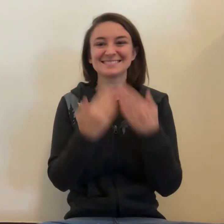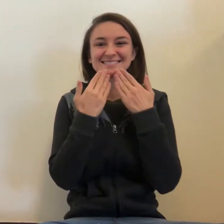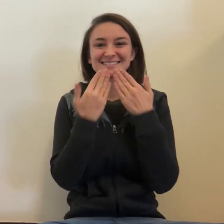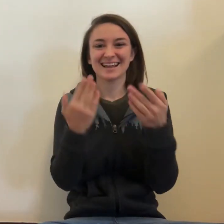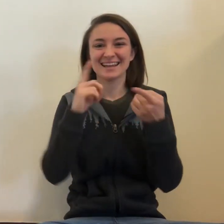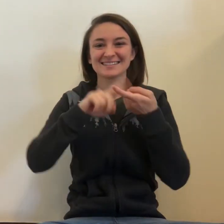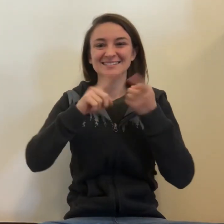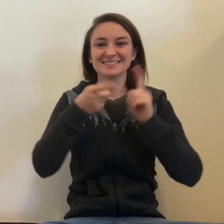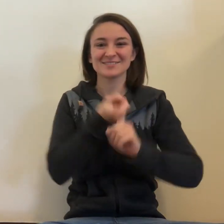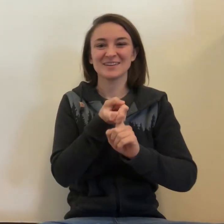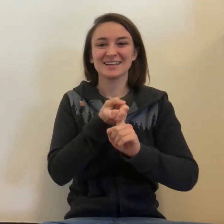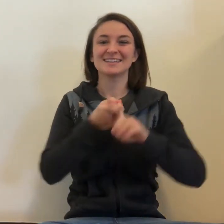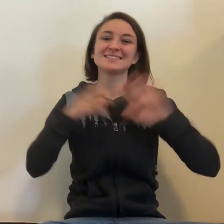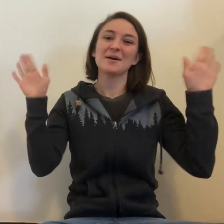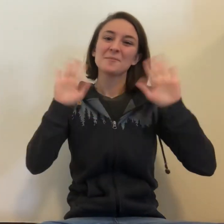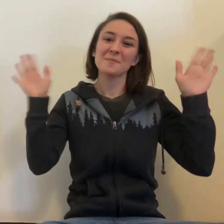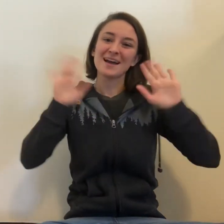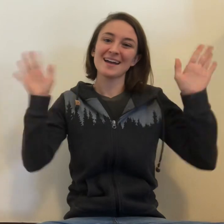Thanks friends! Bye!